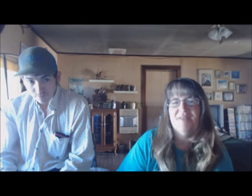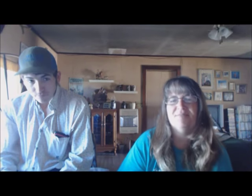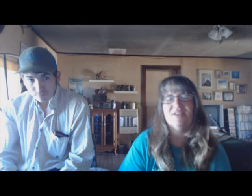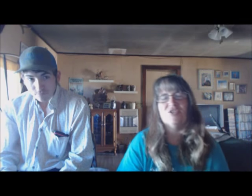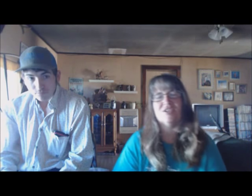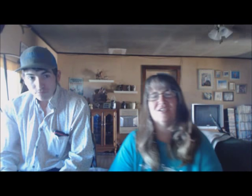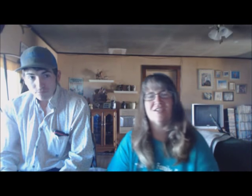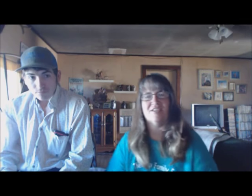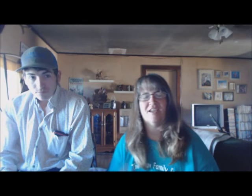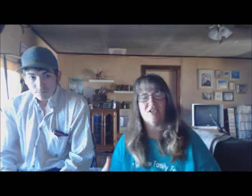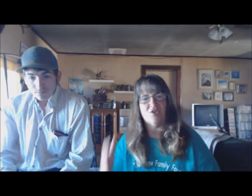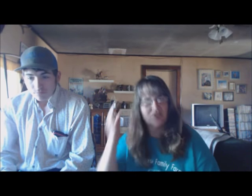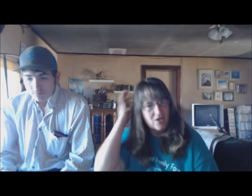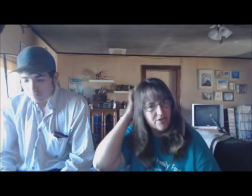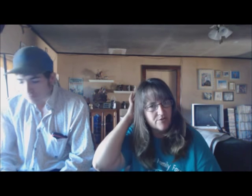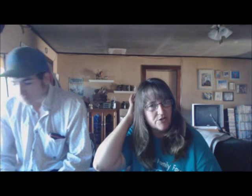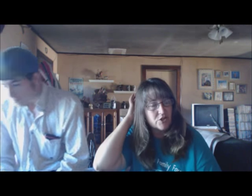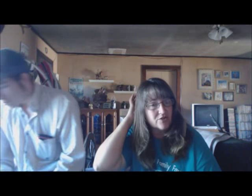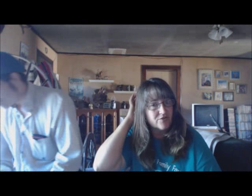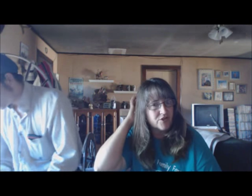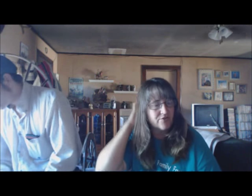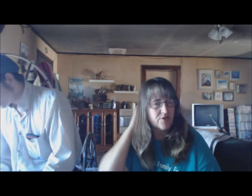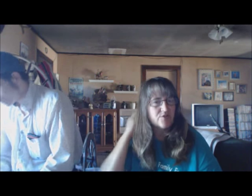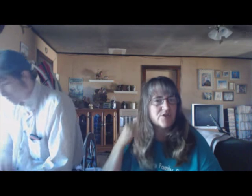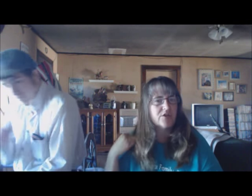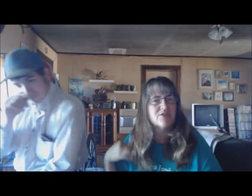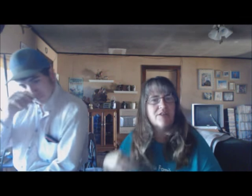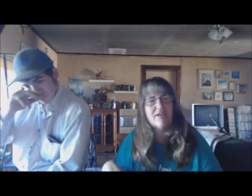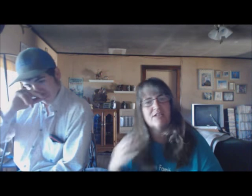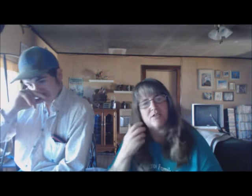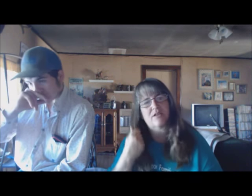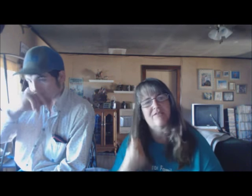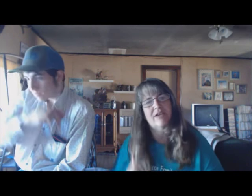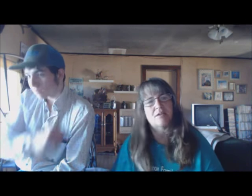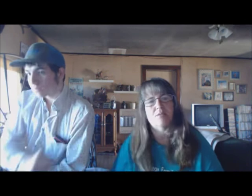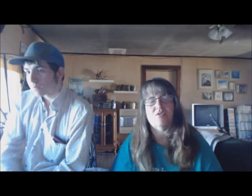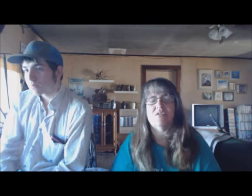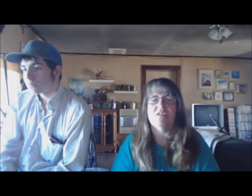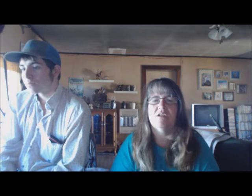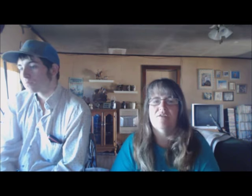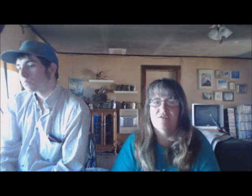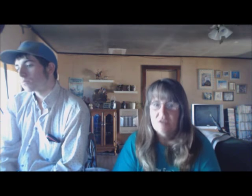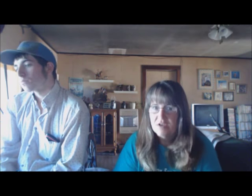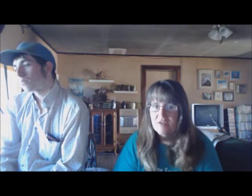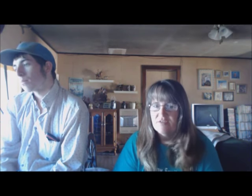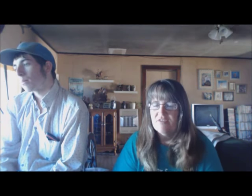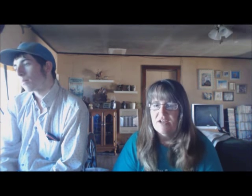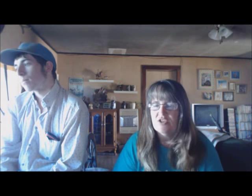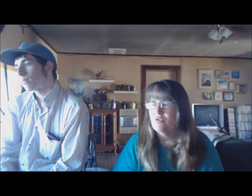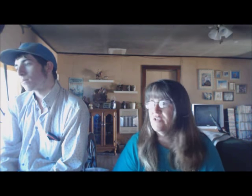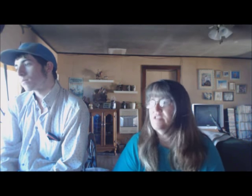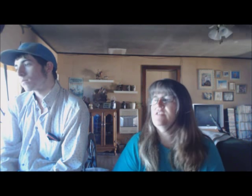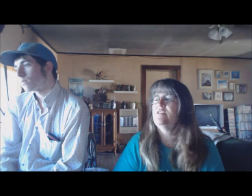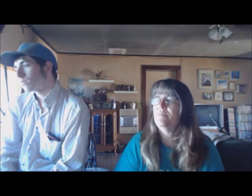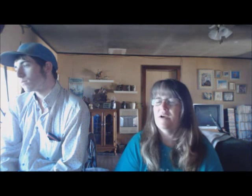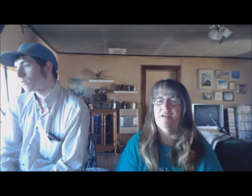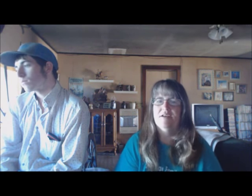They took and used all their reserves, their food reserves, and they've had to sell off animals and stuff for financial reasons. But,